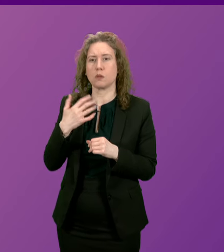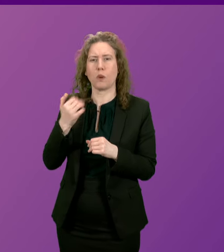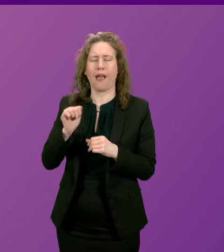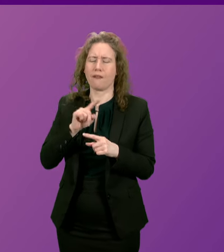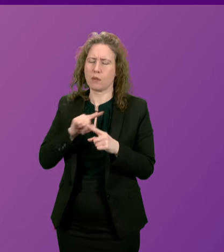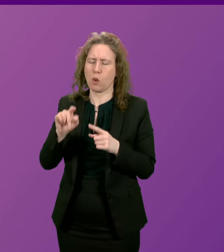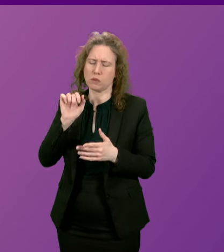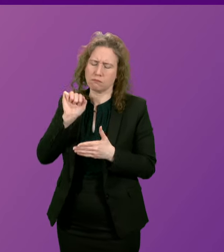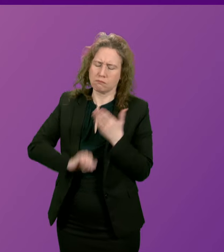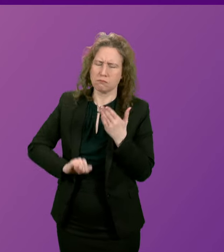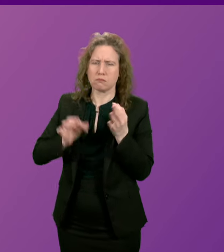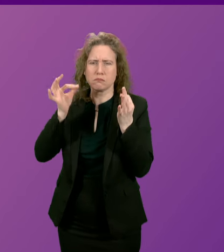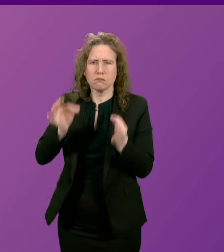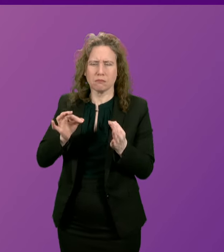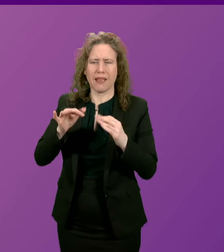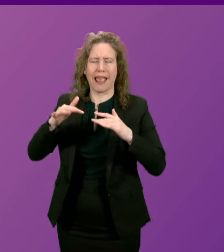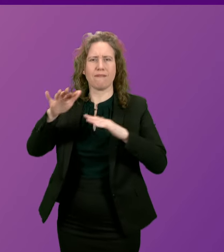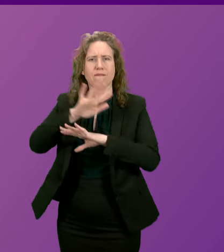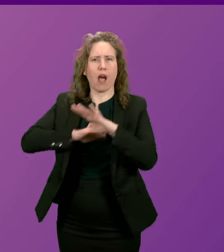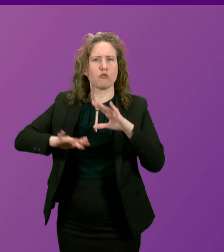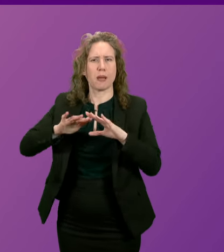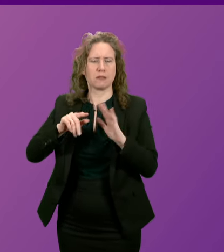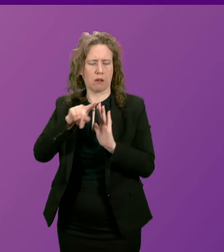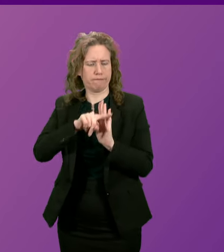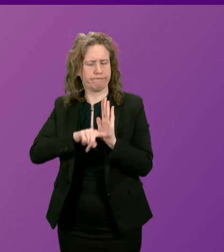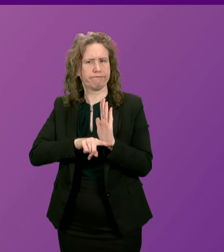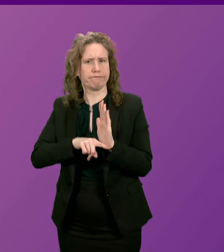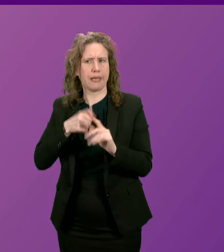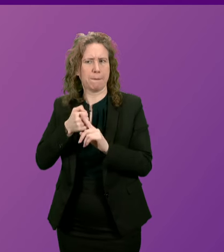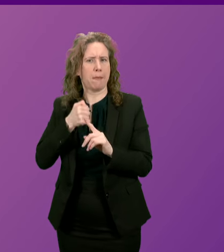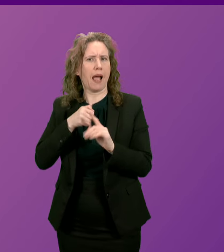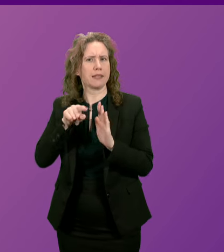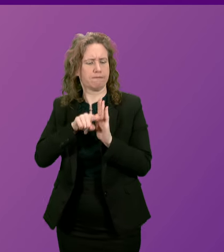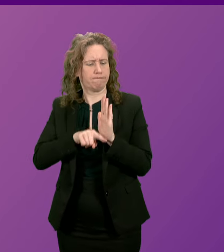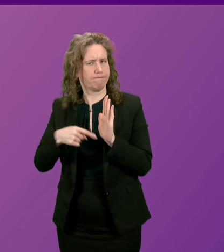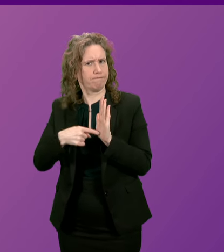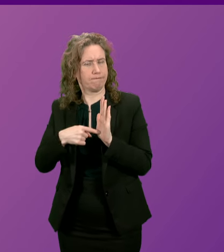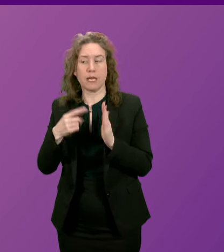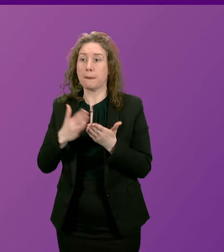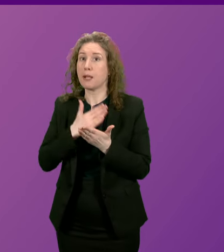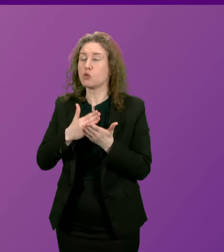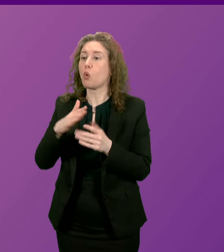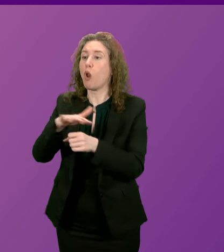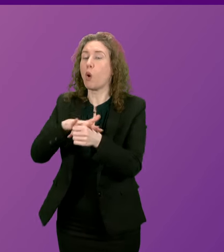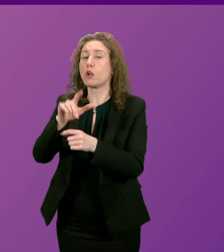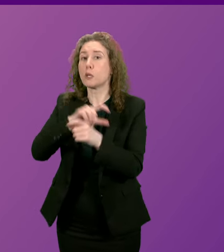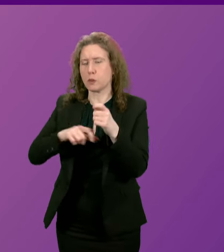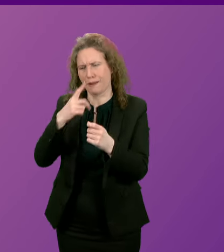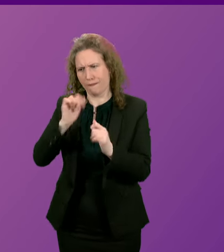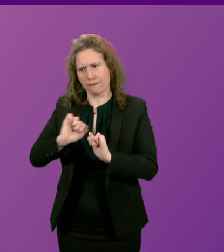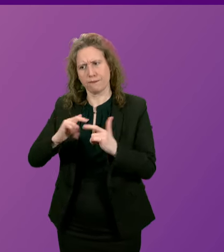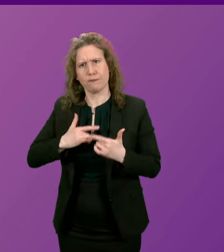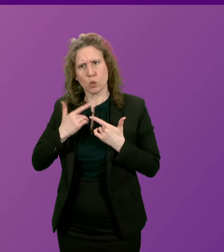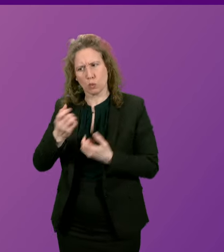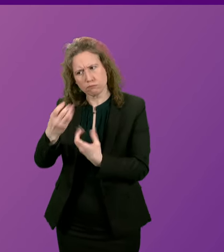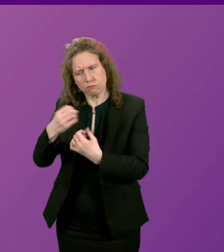course the most stringent environmental impact regulations in the world and our planning and consenting system ensures that local communities can have their say and